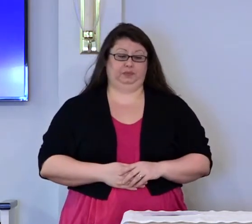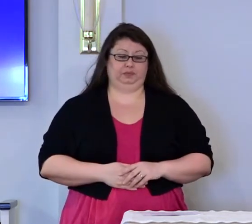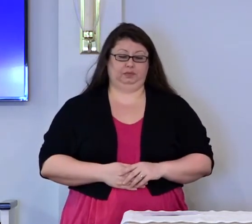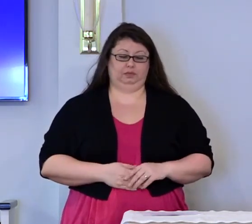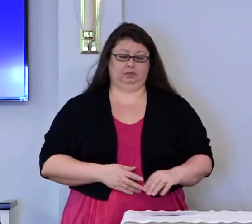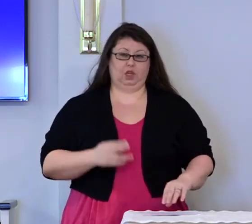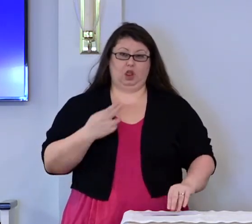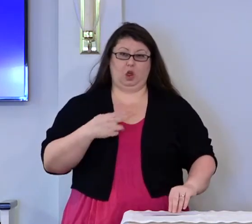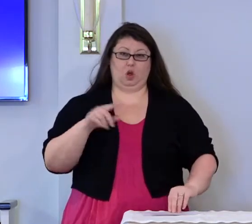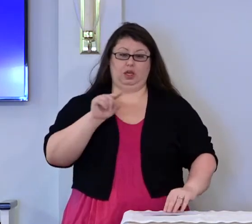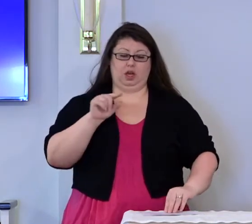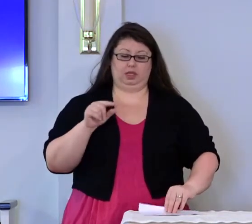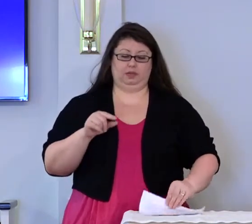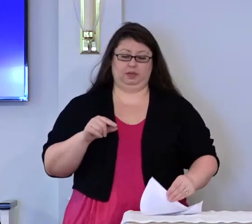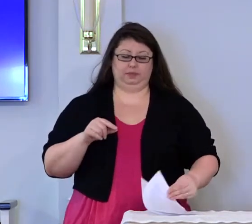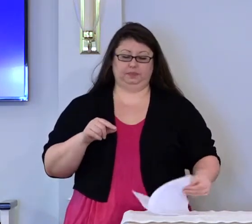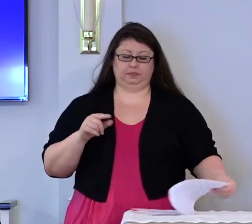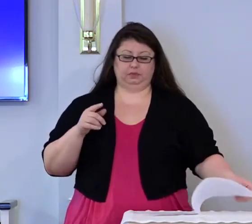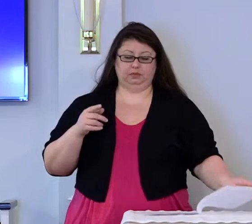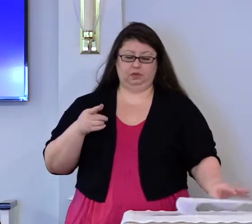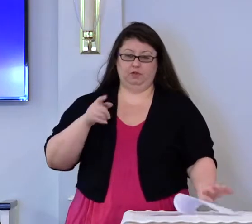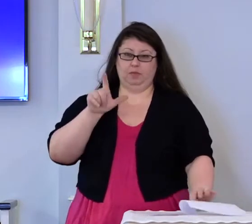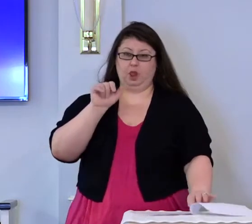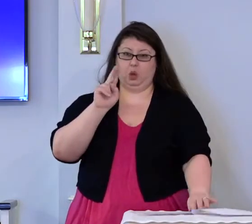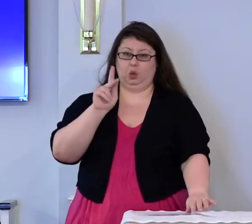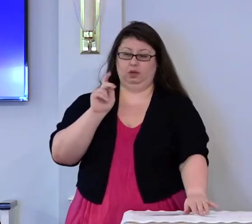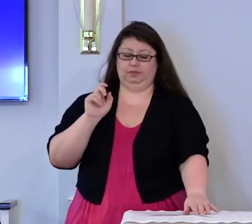The Holy Gospel according to Luke.